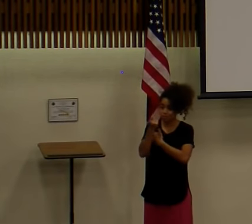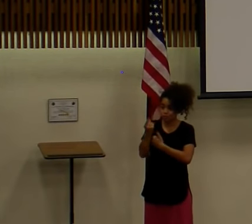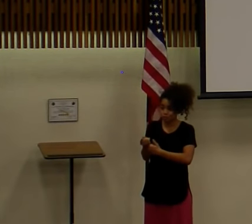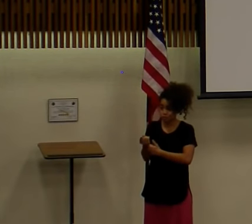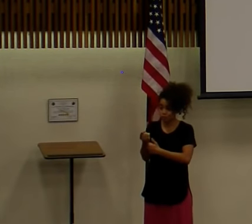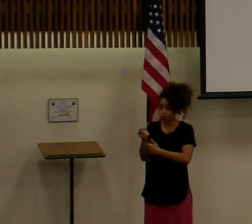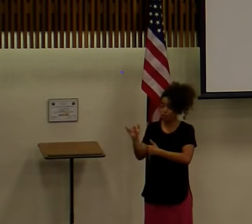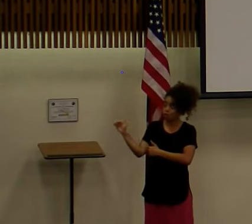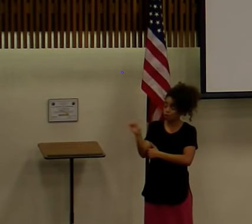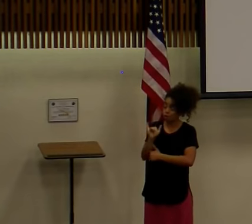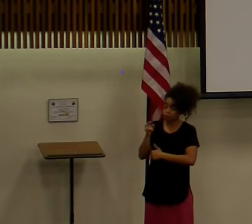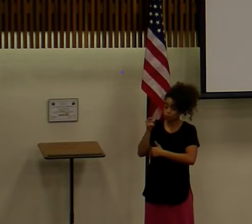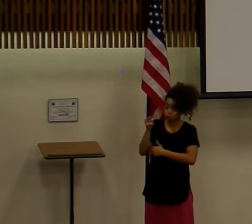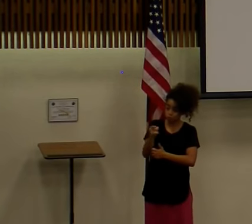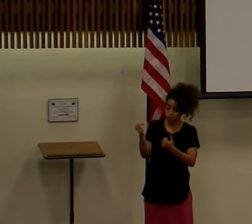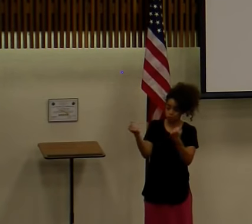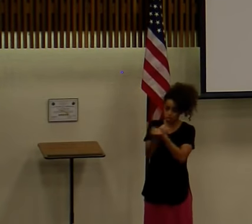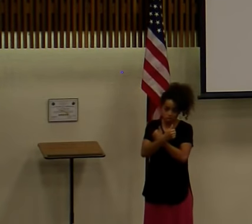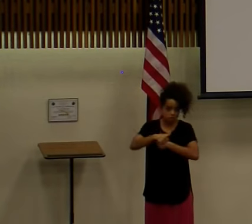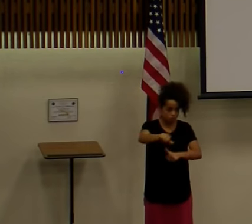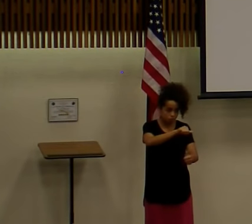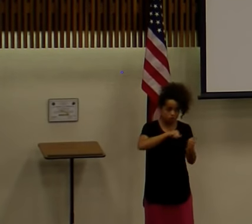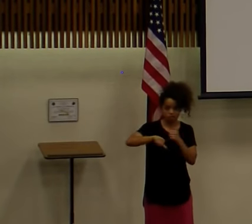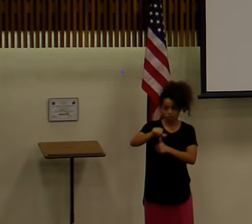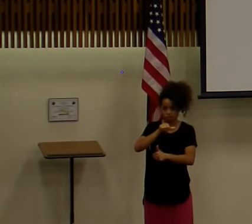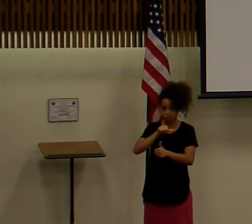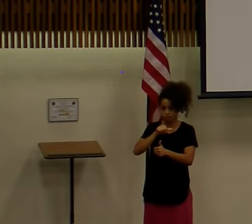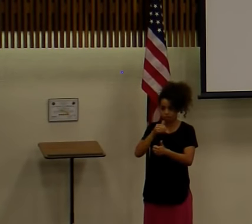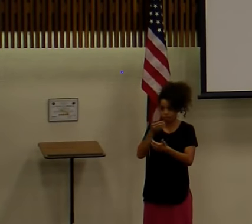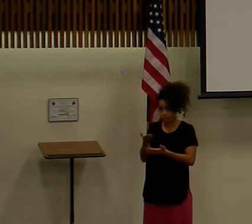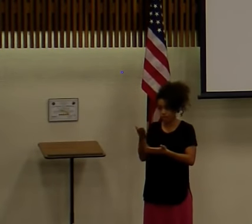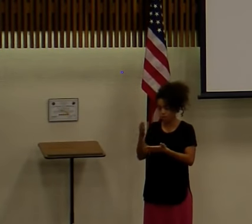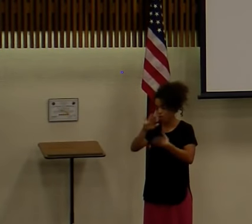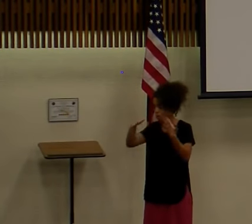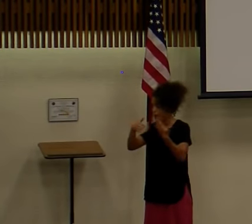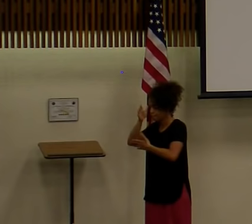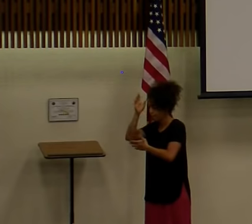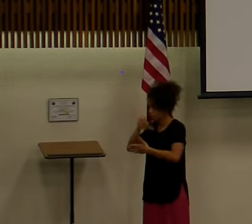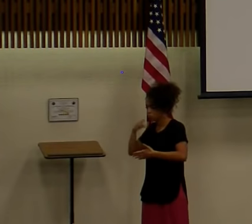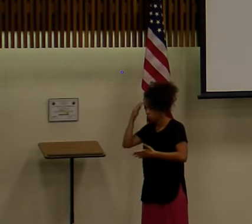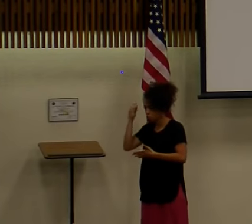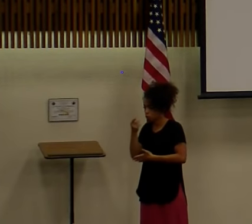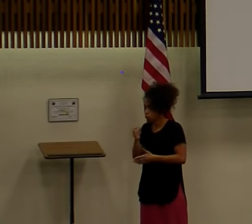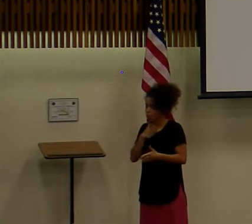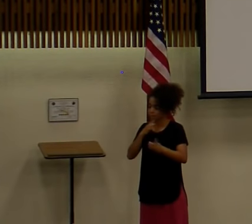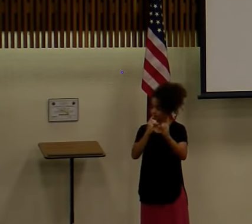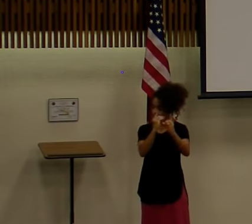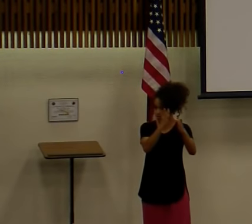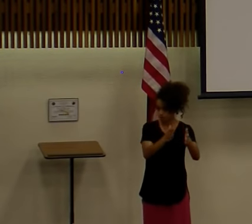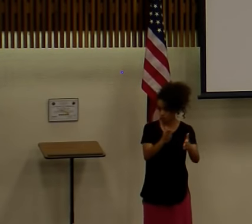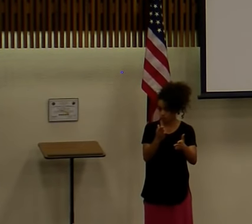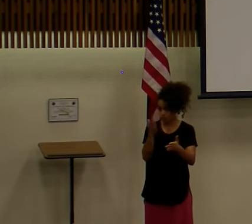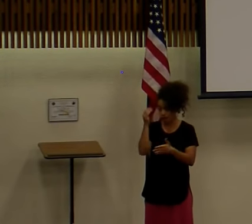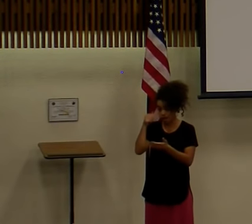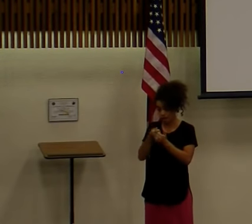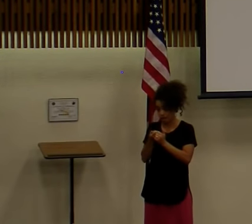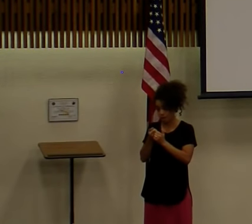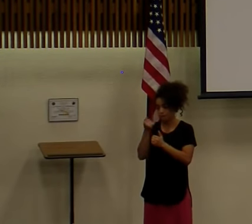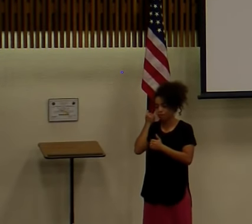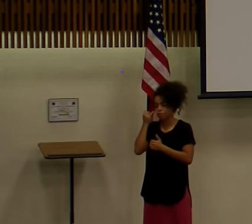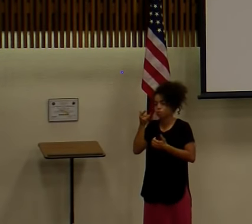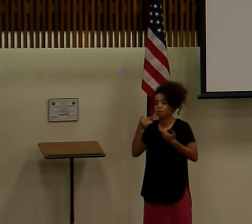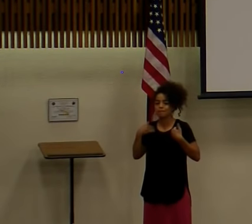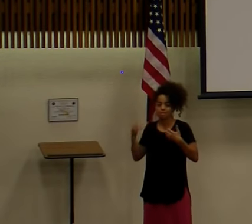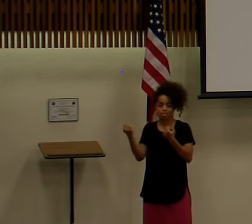that you also love one another. By this all men will know that you are my disciples, if you have love for one